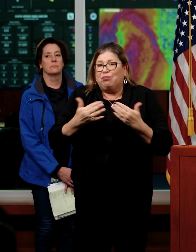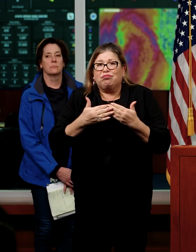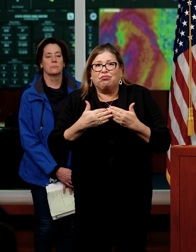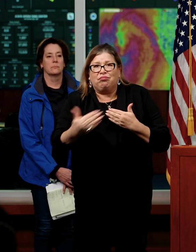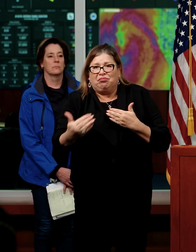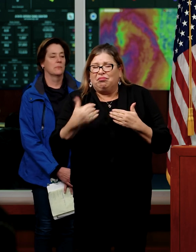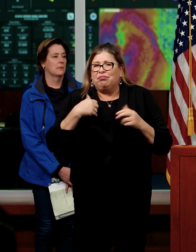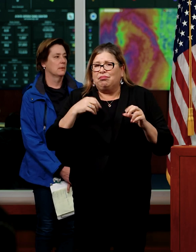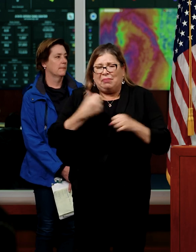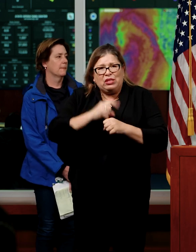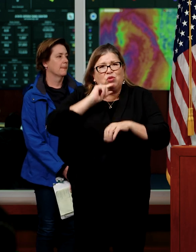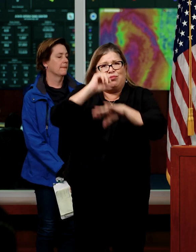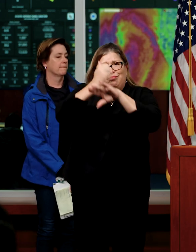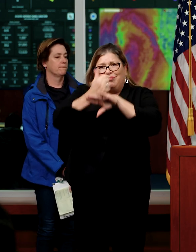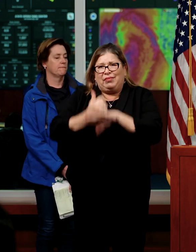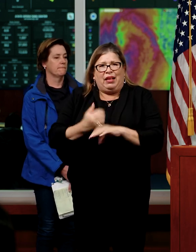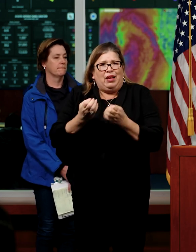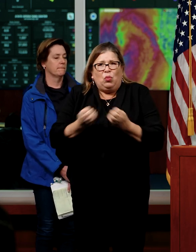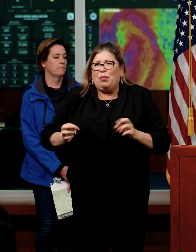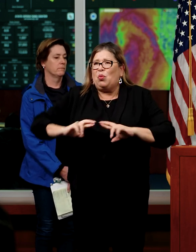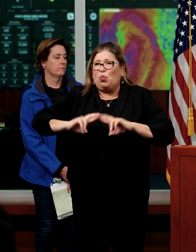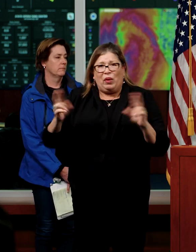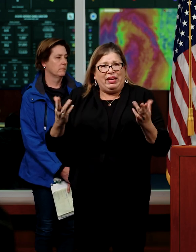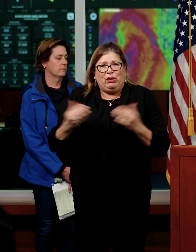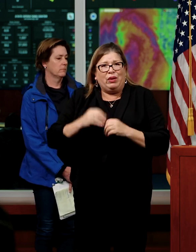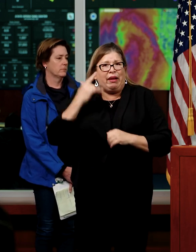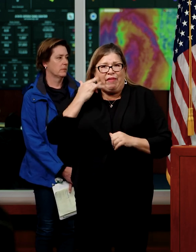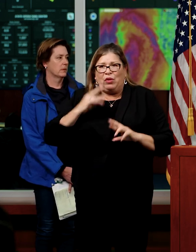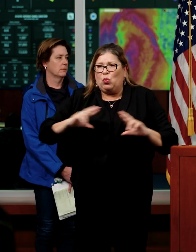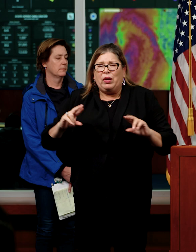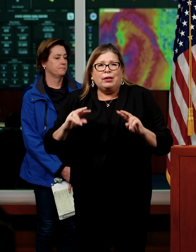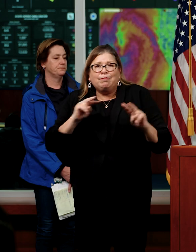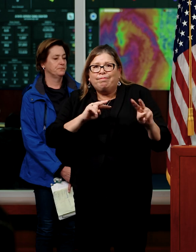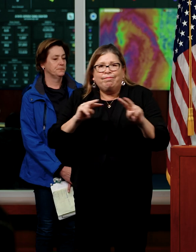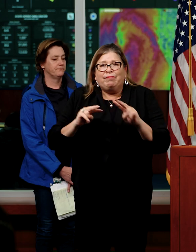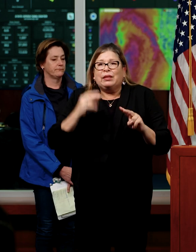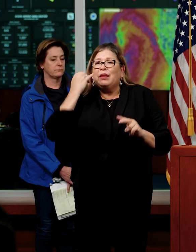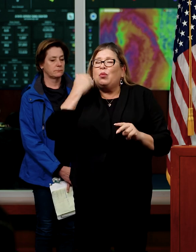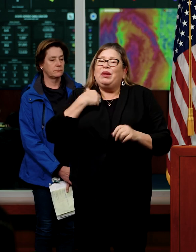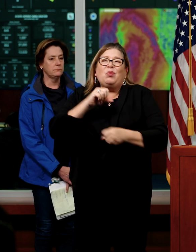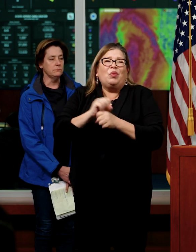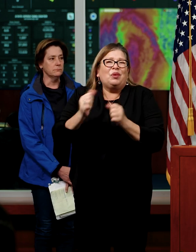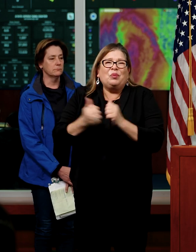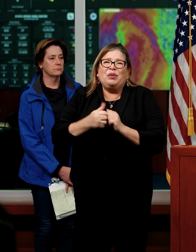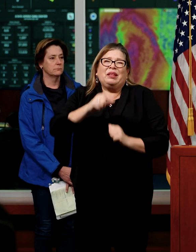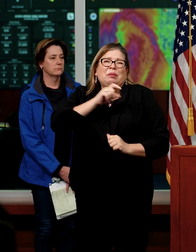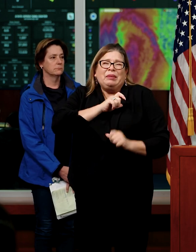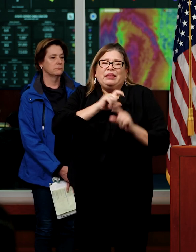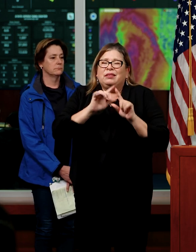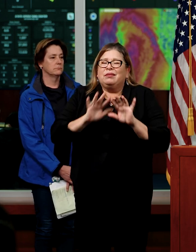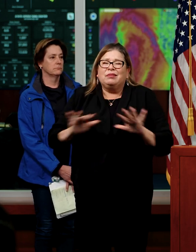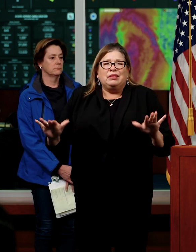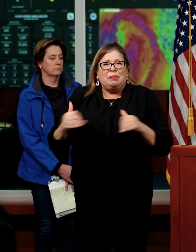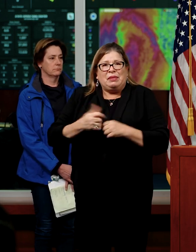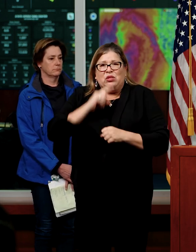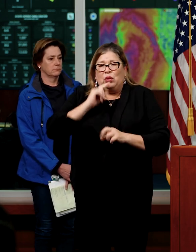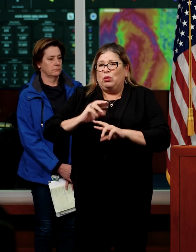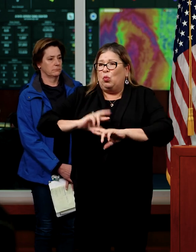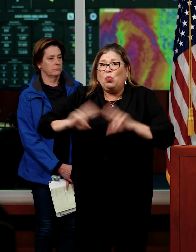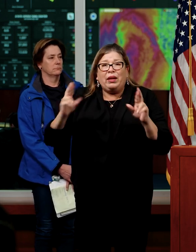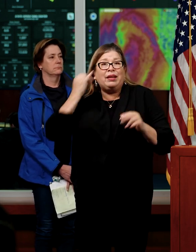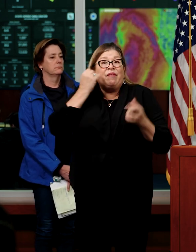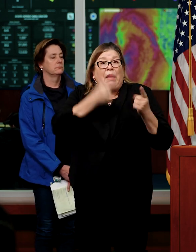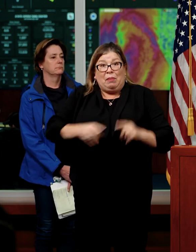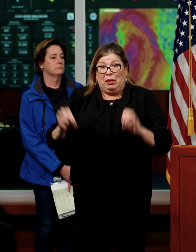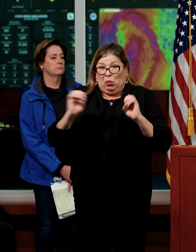have pre-positioned equipment across the state, and we are working with all manner of law enforcement agencies, as you'll hear, to be ready for those emergencies.